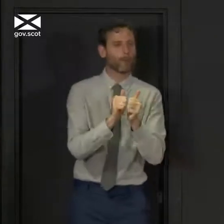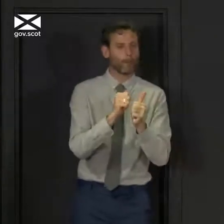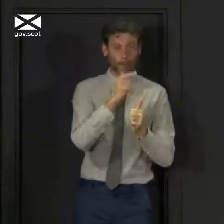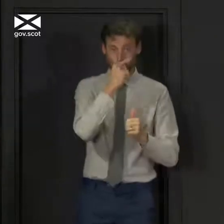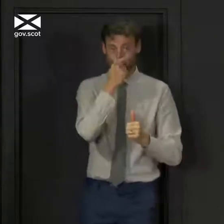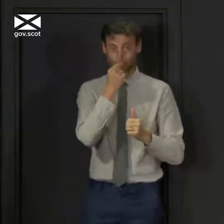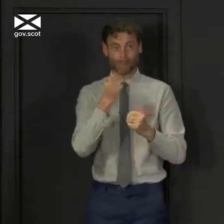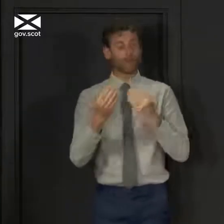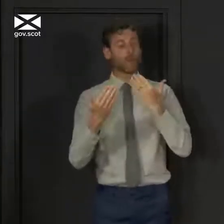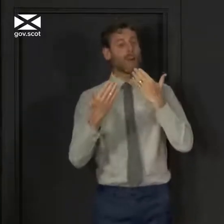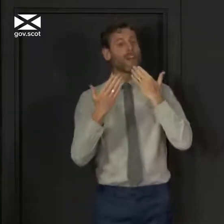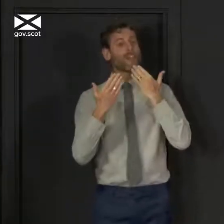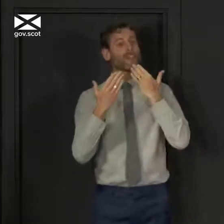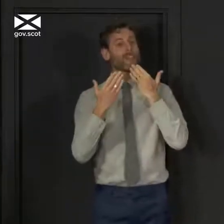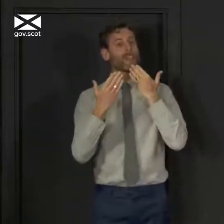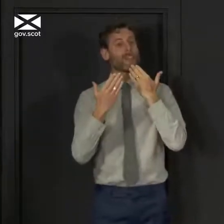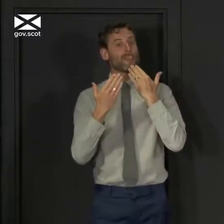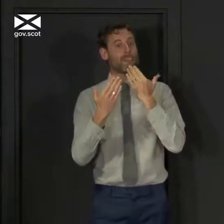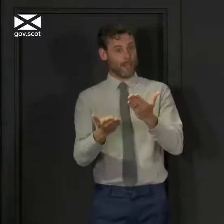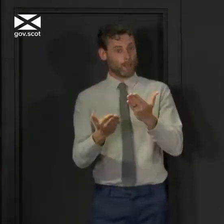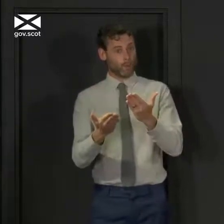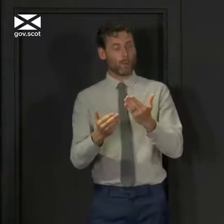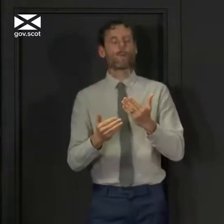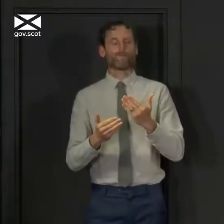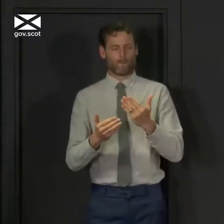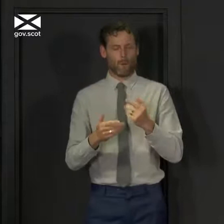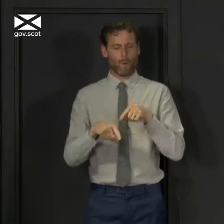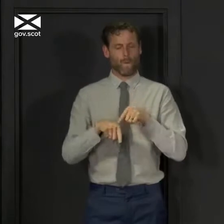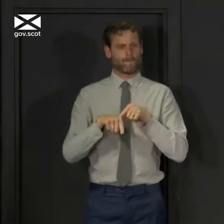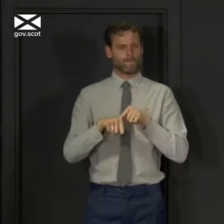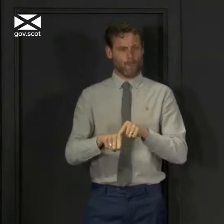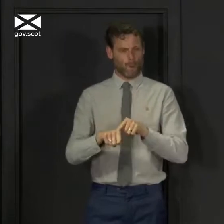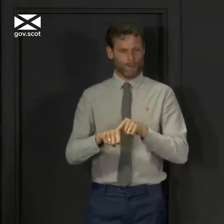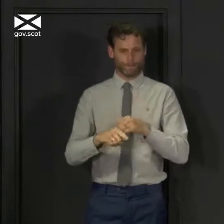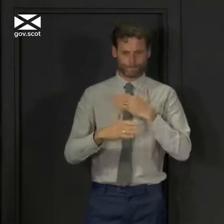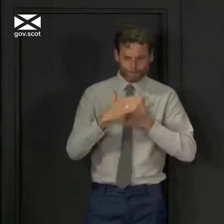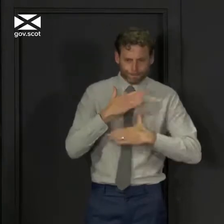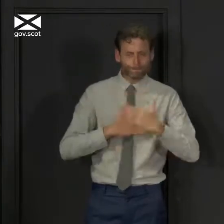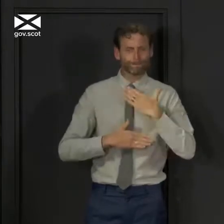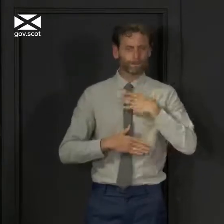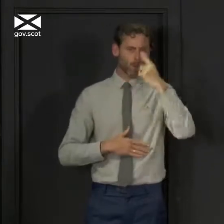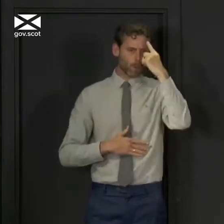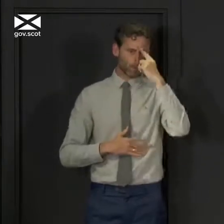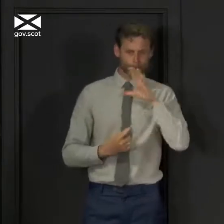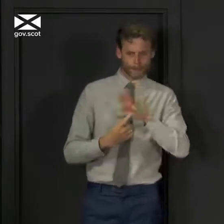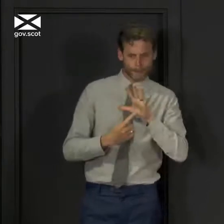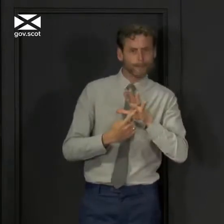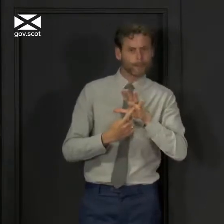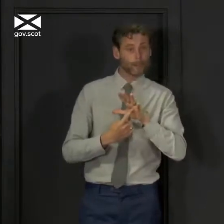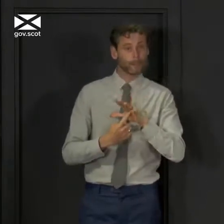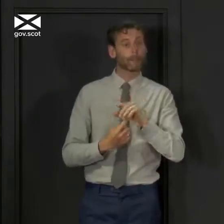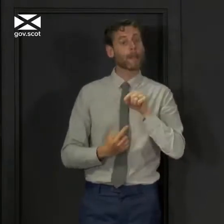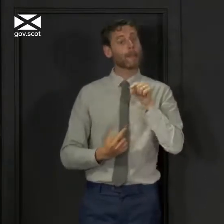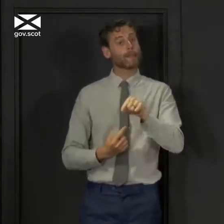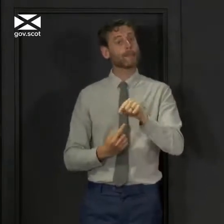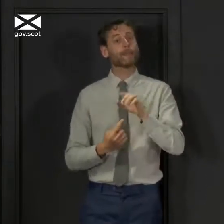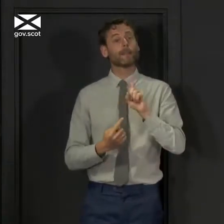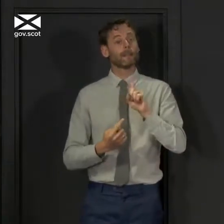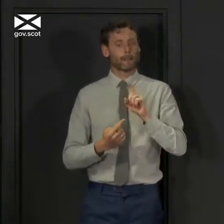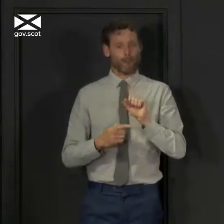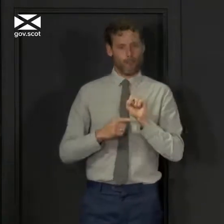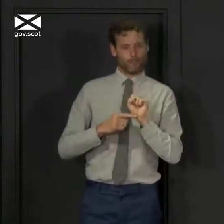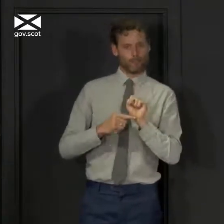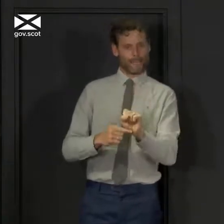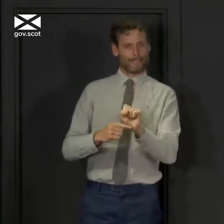far, but thank you in advance for continuing, as I know you will, to do the right thing. And remember that this is all about protecting